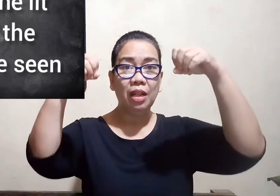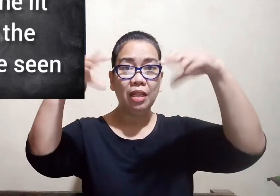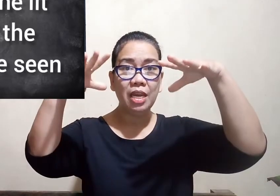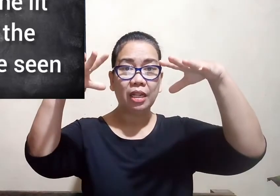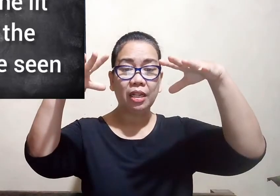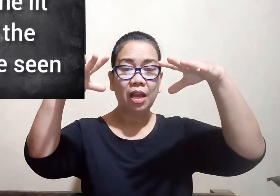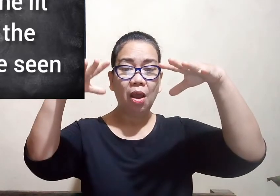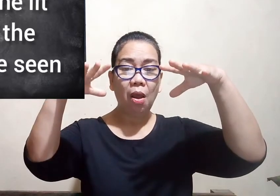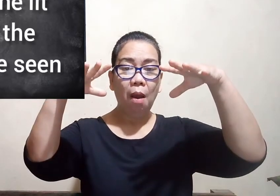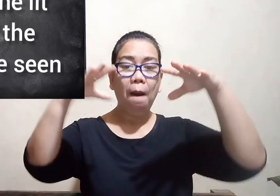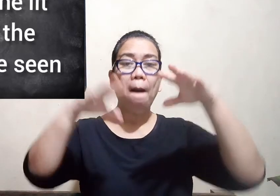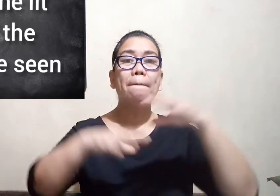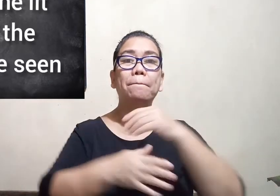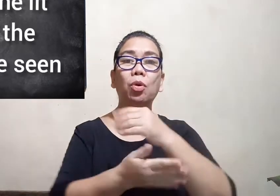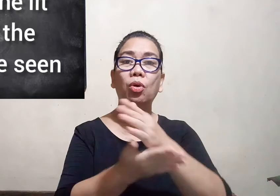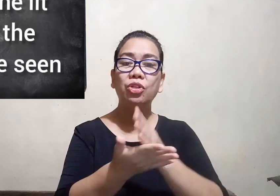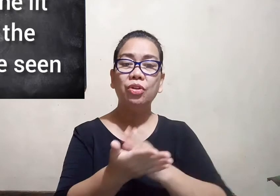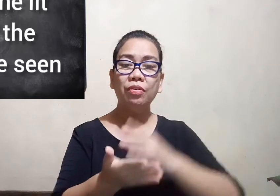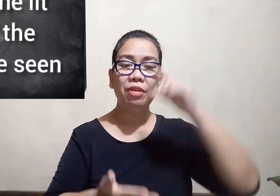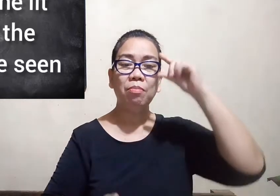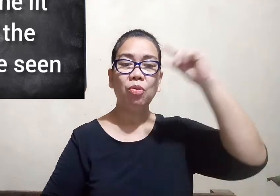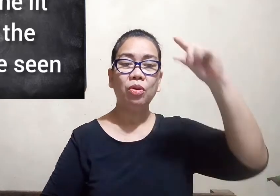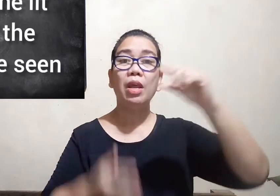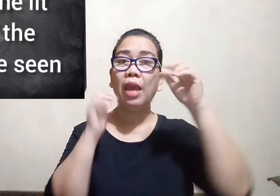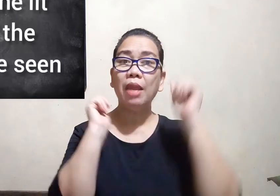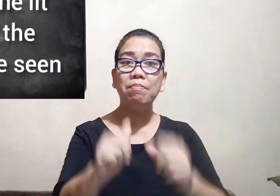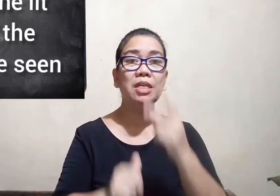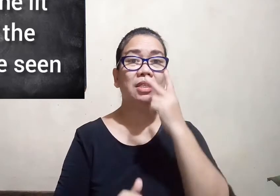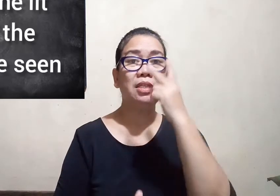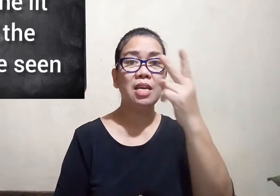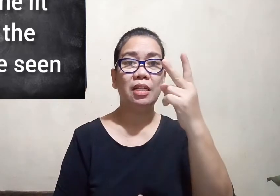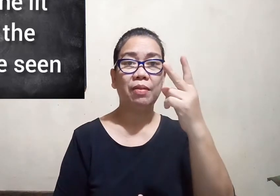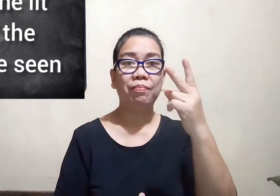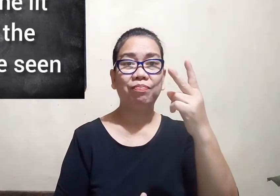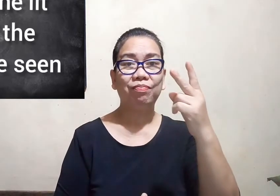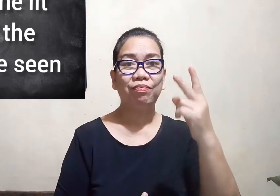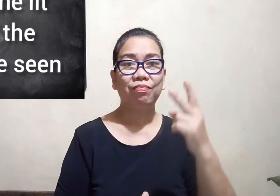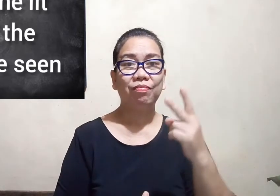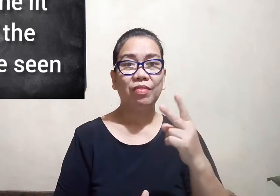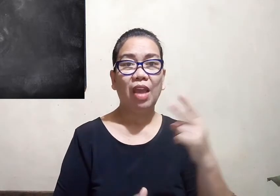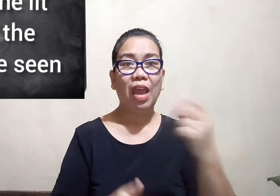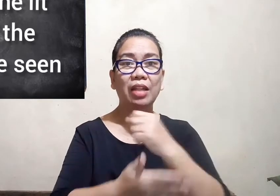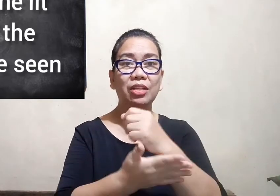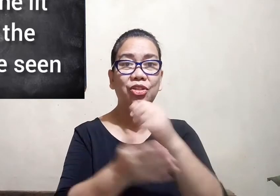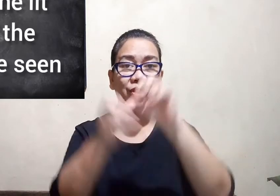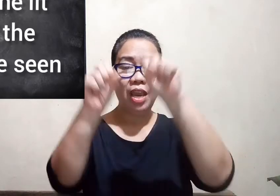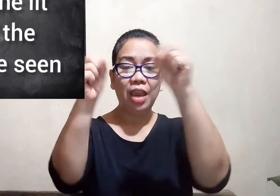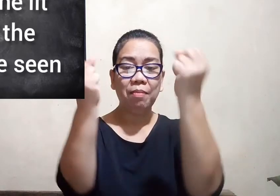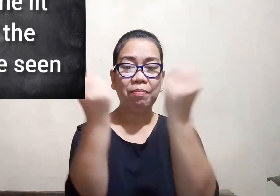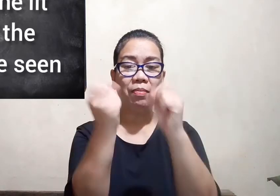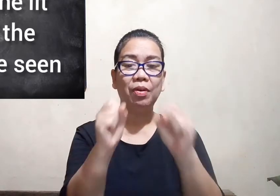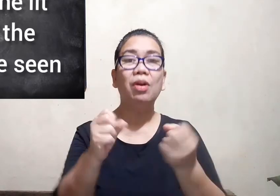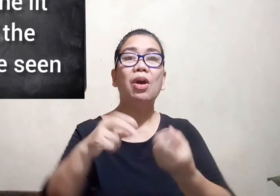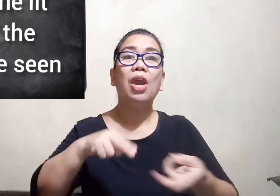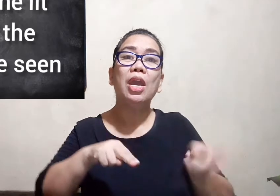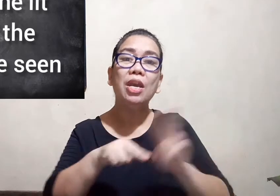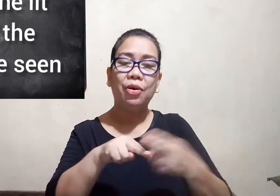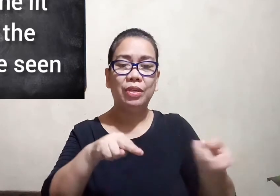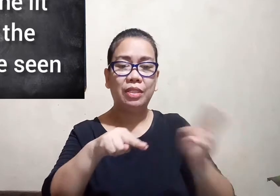lit portion of the moon can be seen and the shape fourth